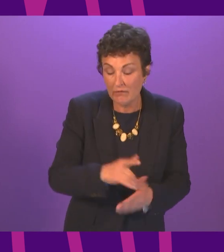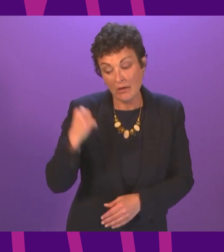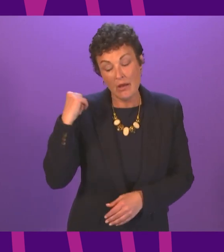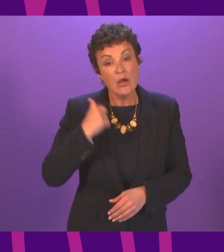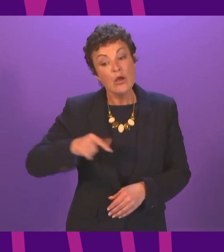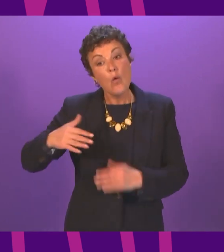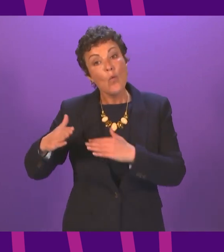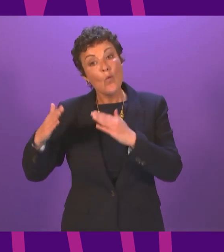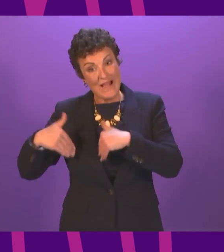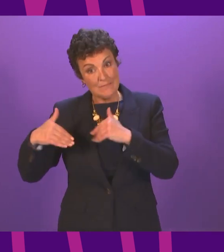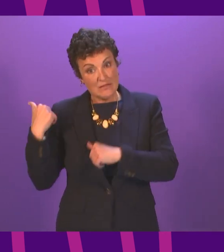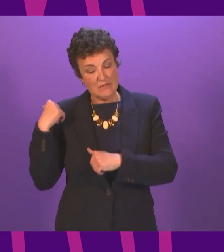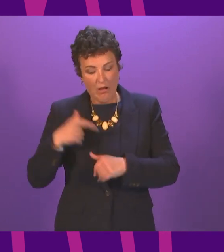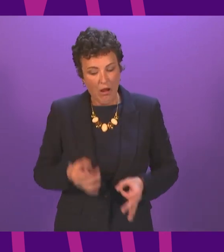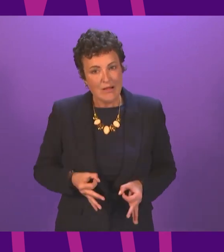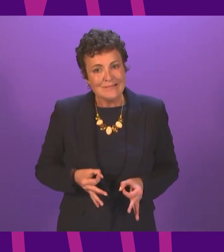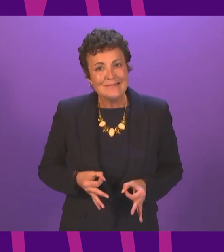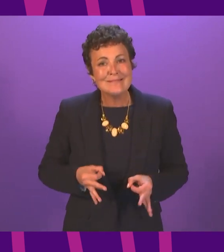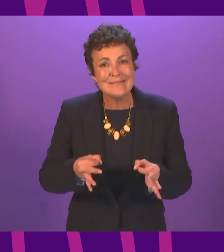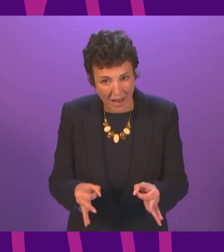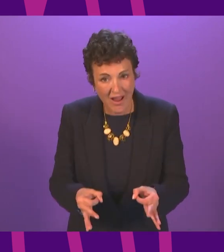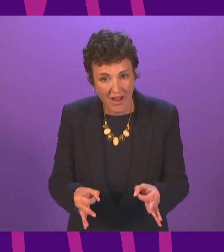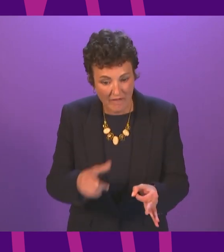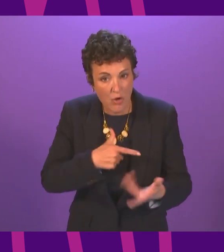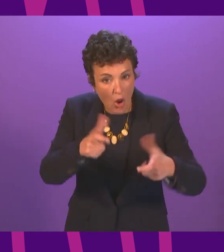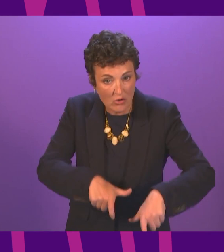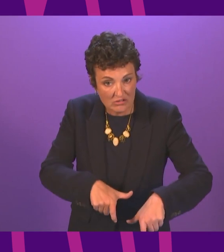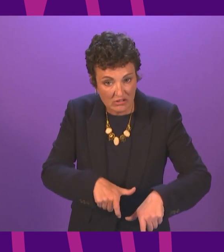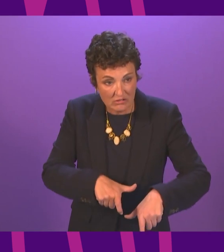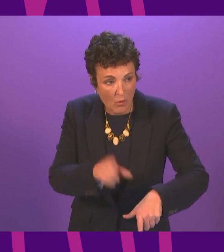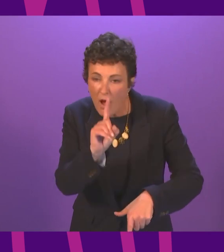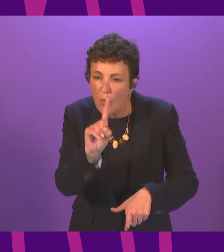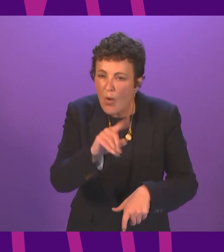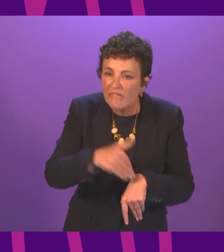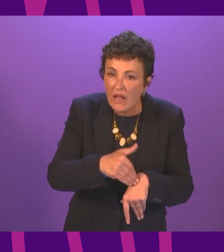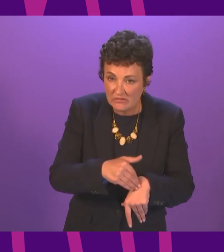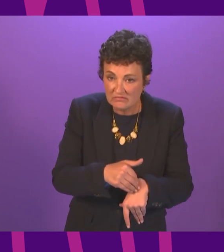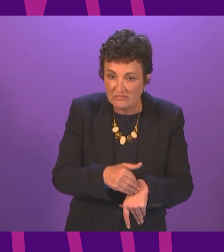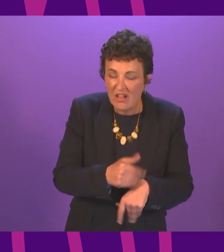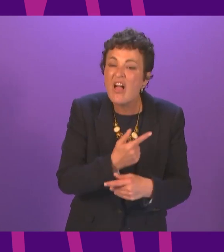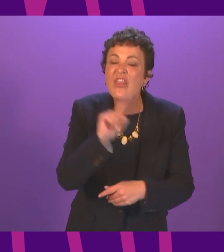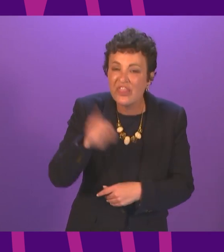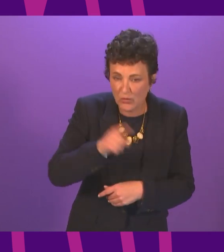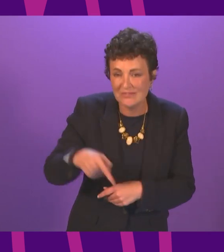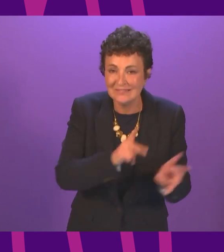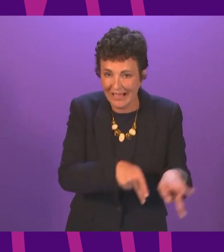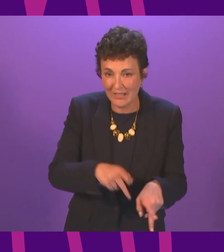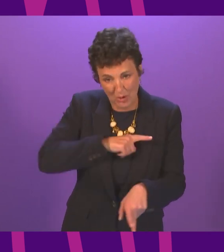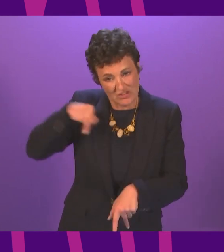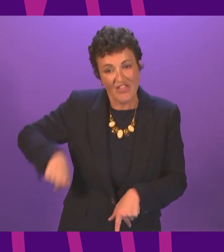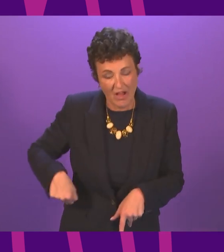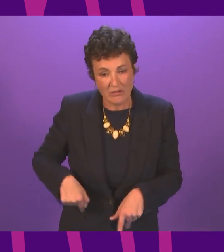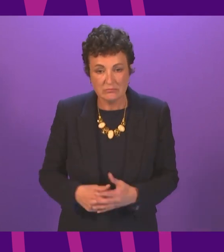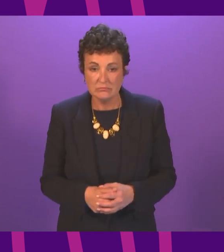to lockdown at the cost of thousands of lives ironically this delay also meant the economy suffered